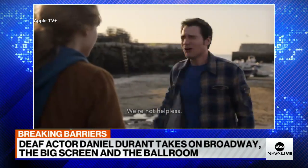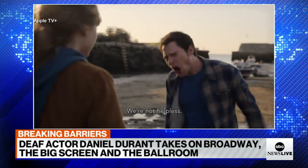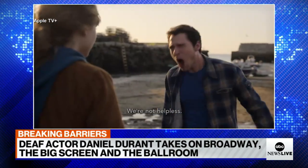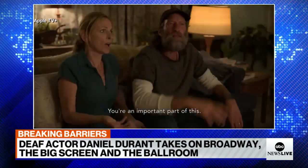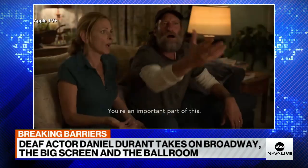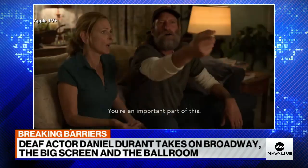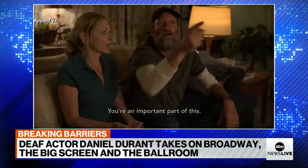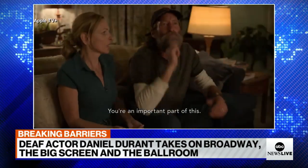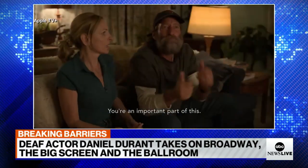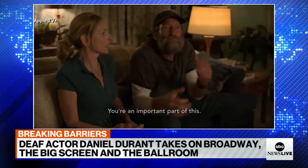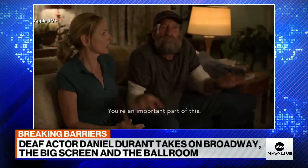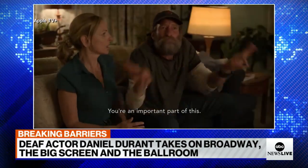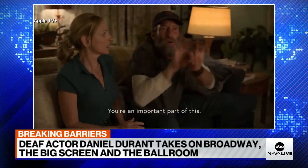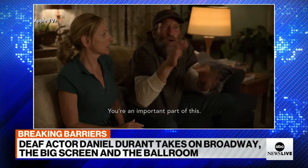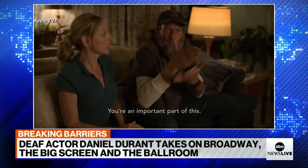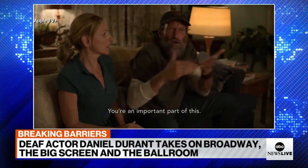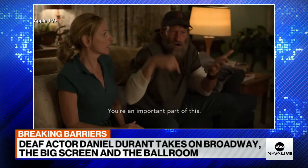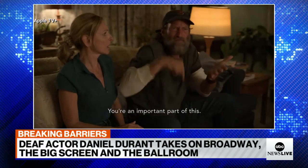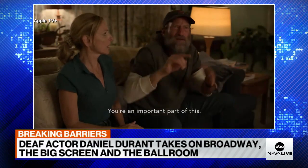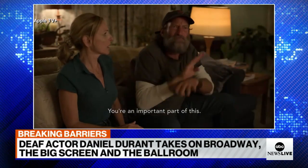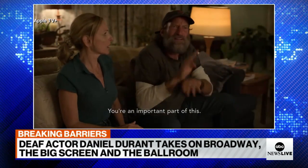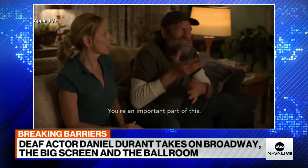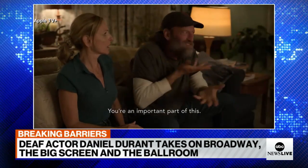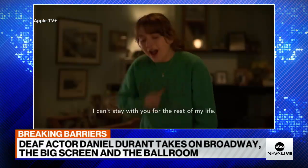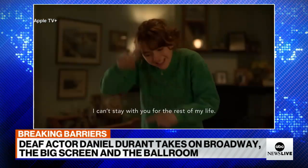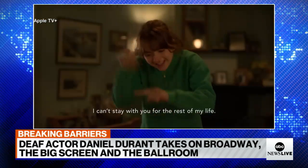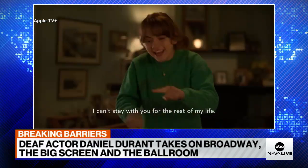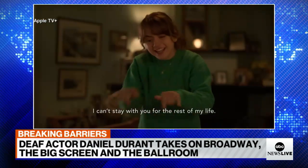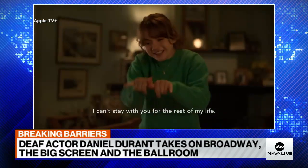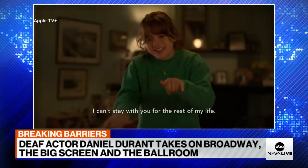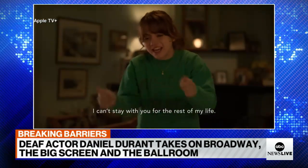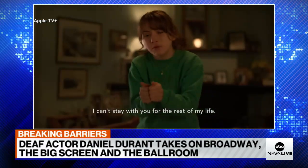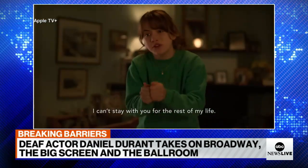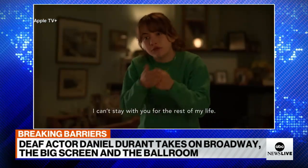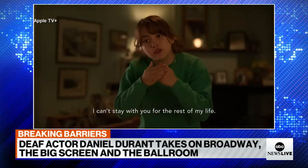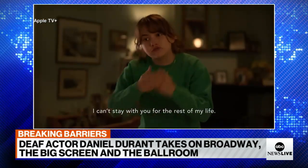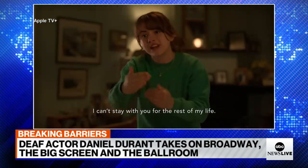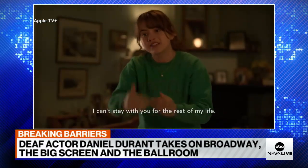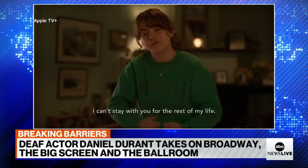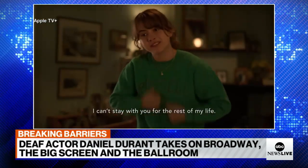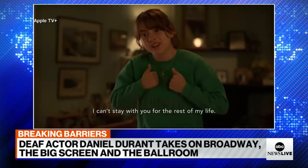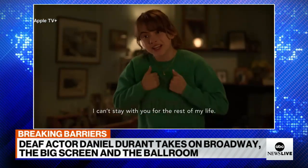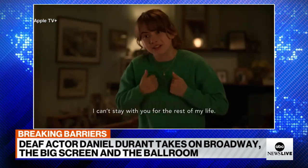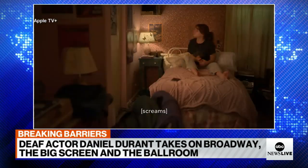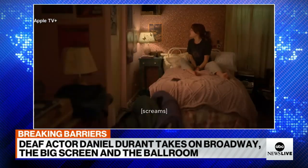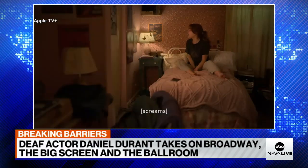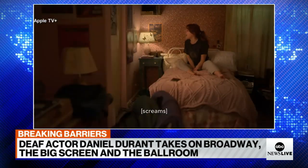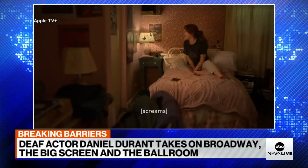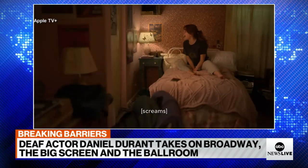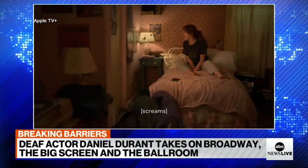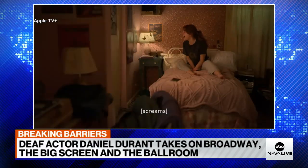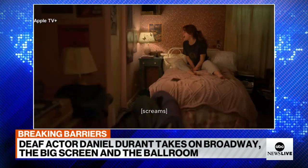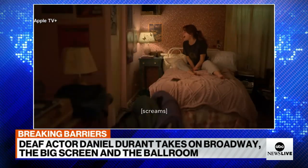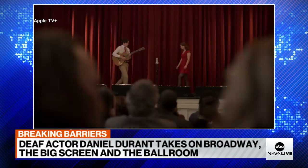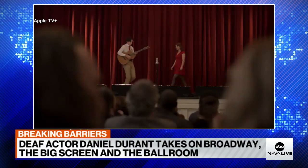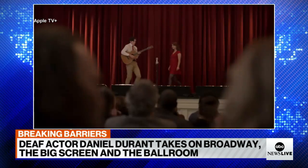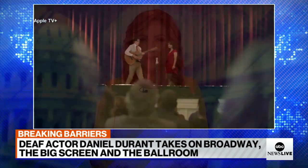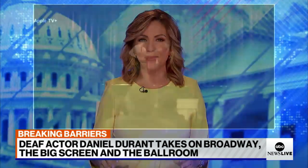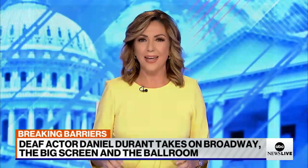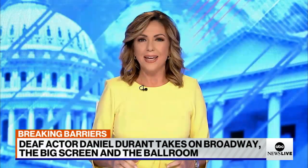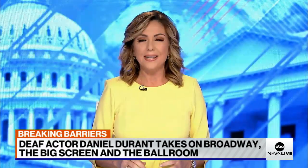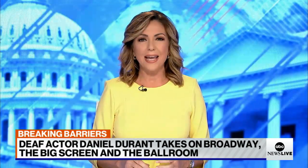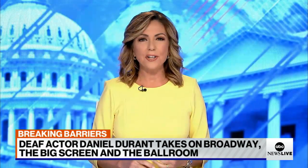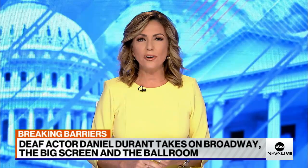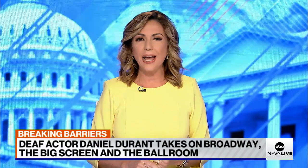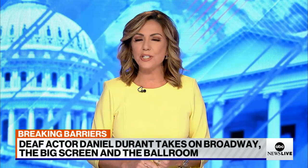like his role in this Oscar-winning film, Coda, the impact of what he's doing goes far beyond the movie theater.